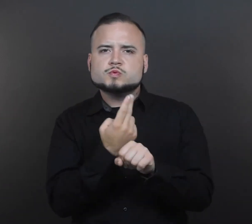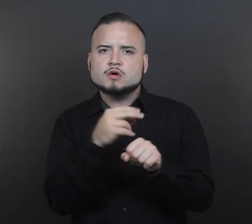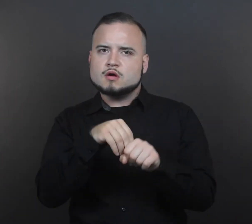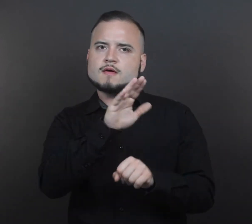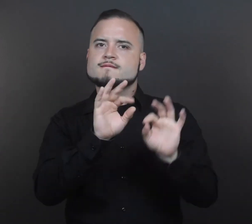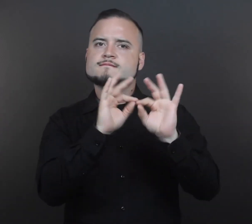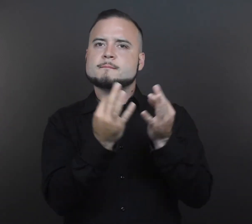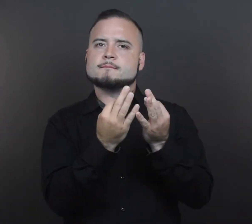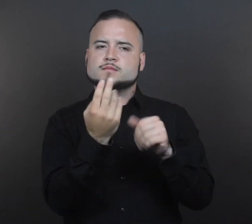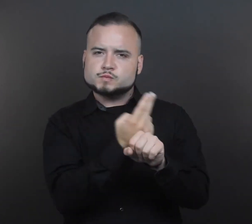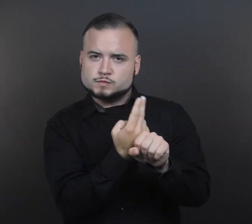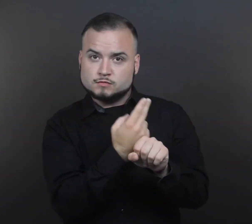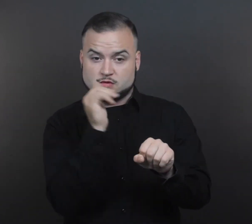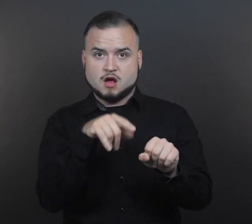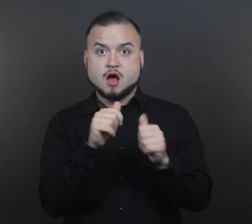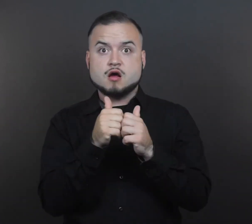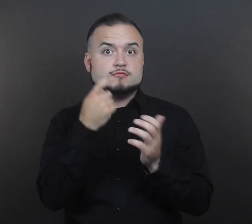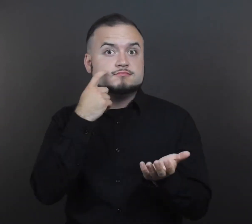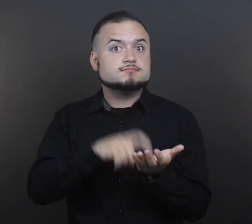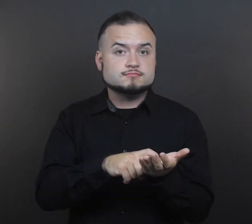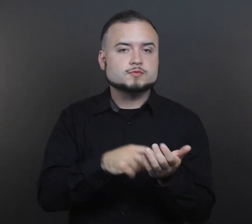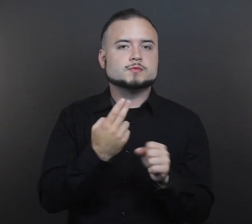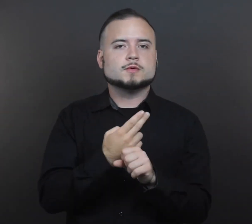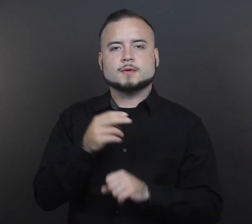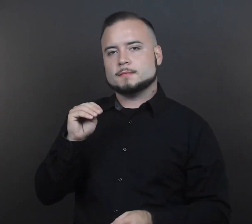identified when the family completes the Minnesota Language Survey,